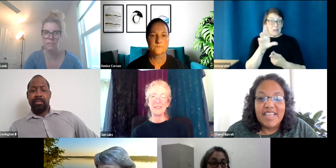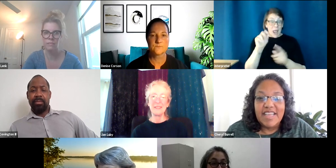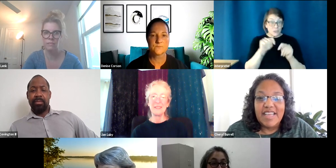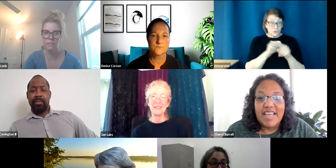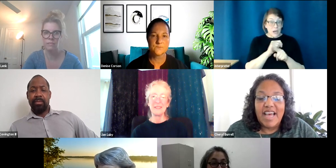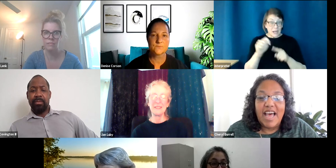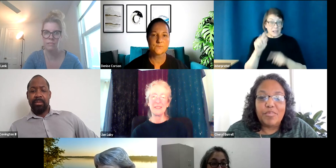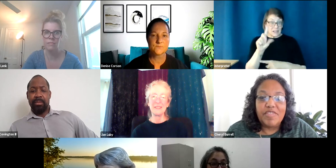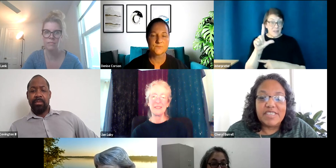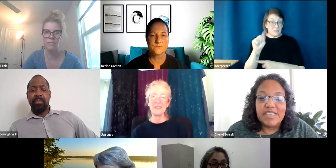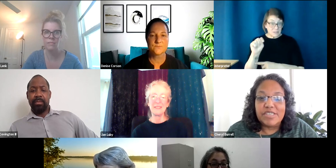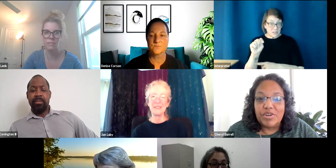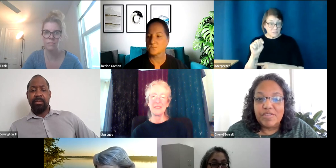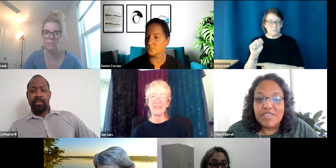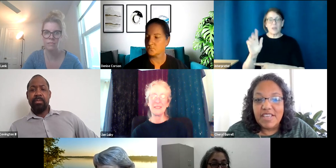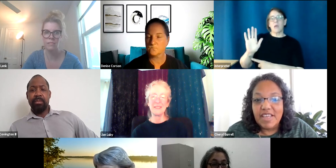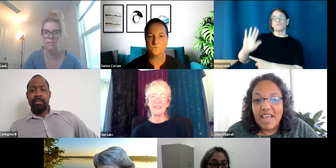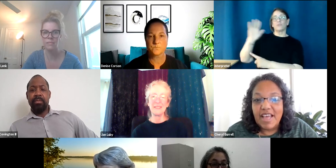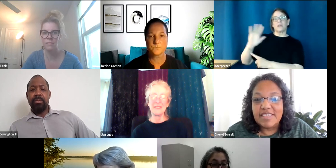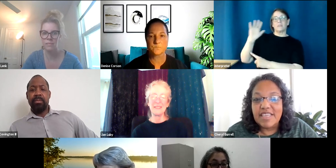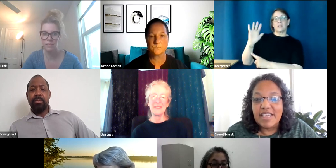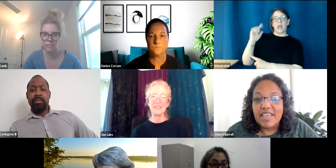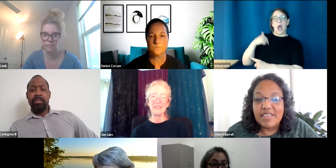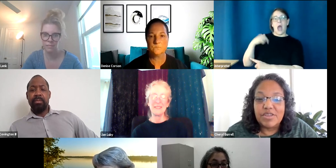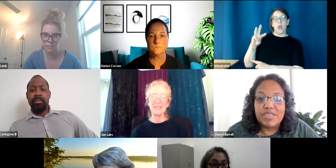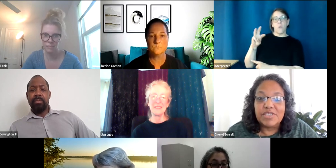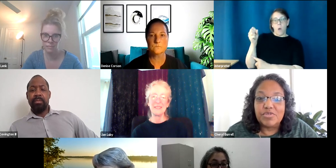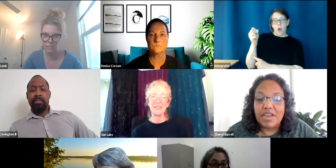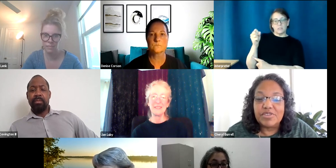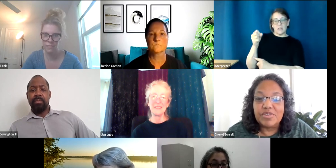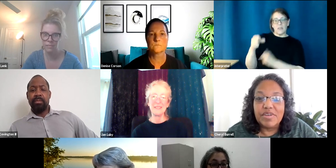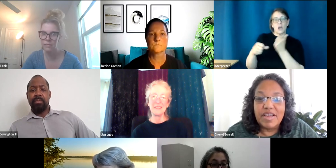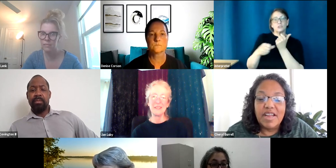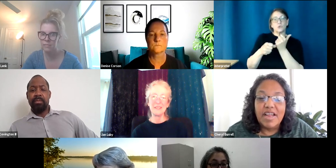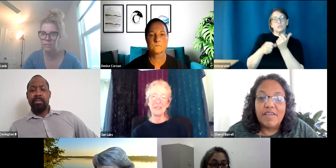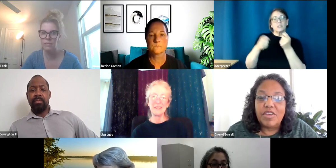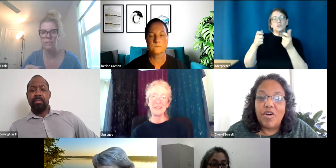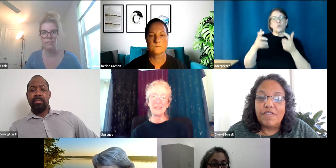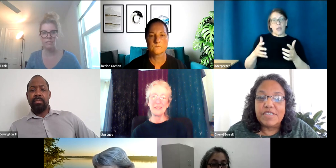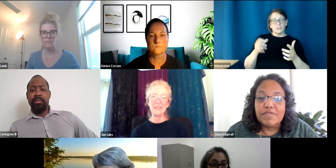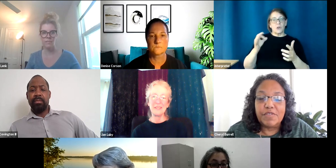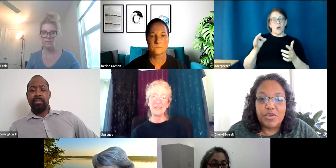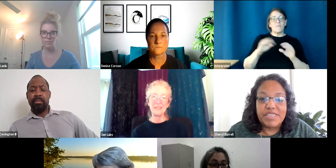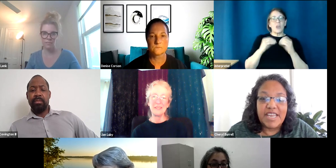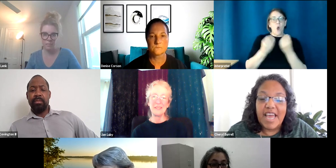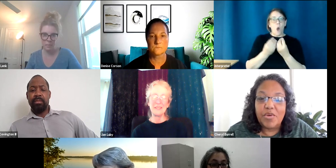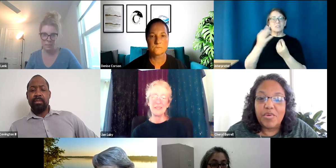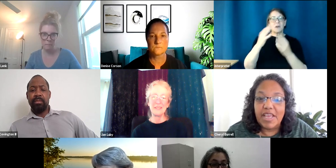I previously served as the Associate Director of the Office of Diversity, Equity